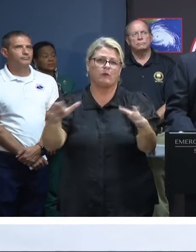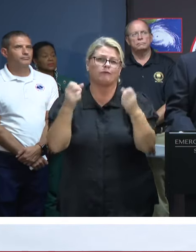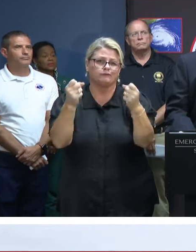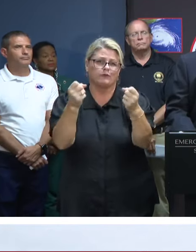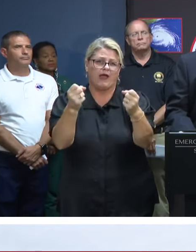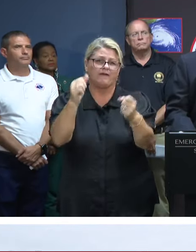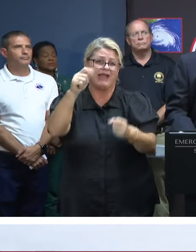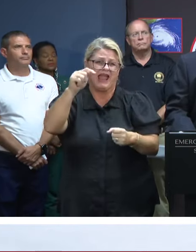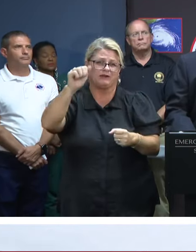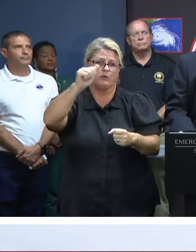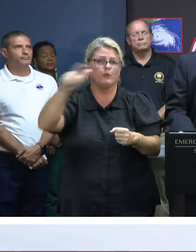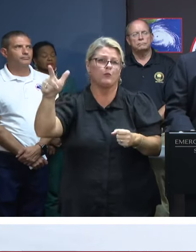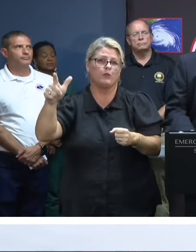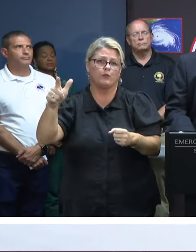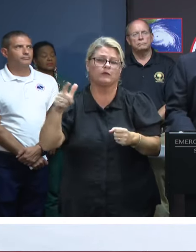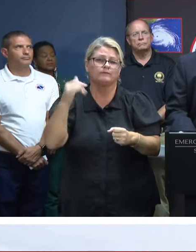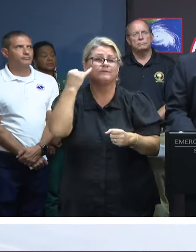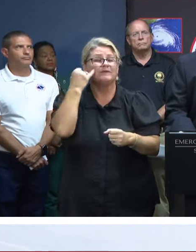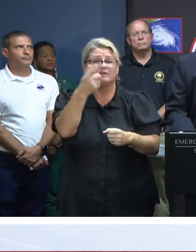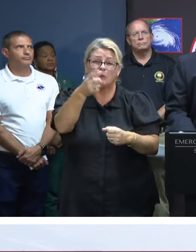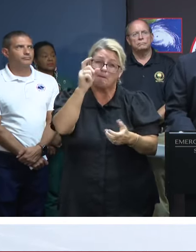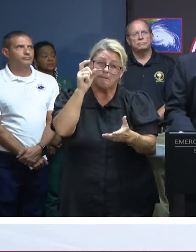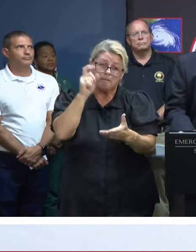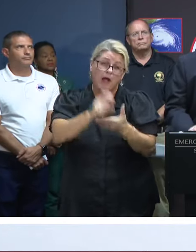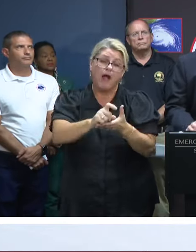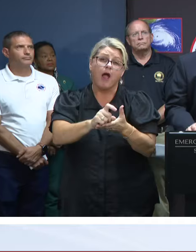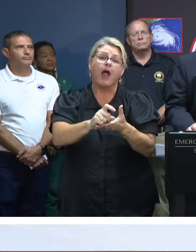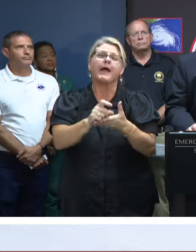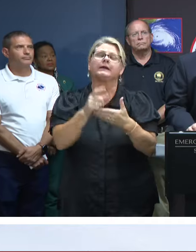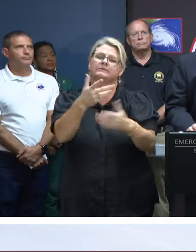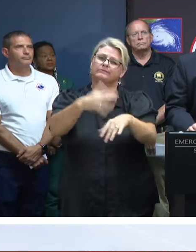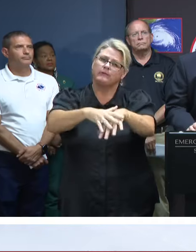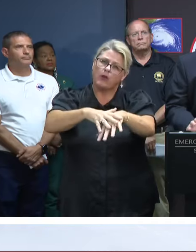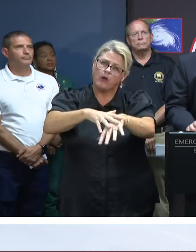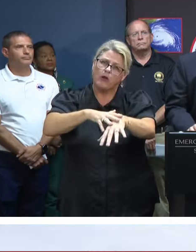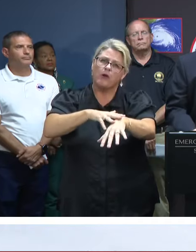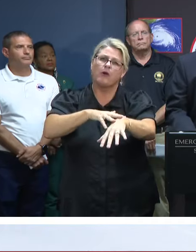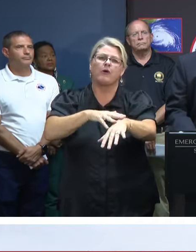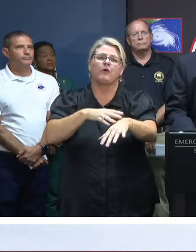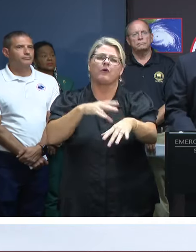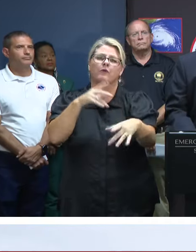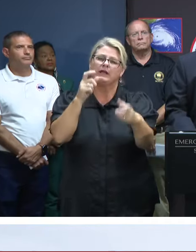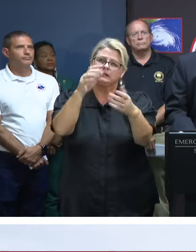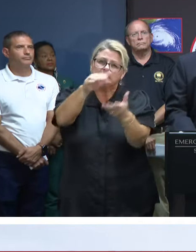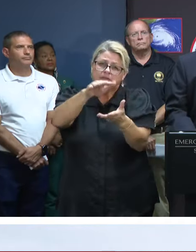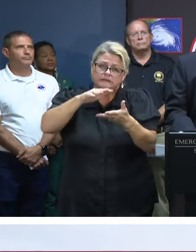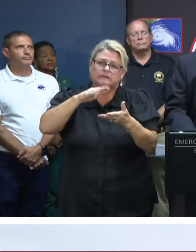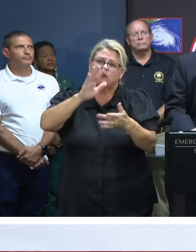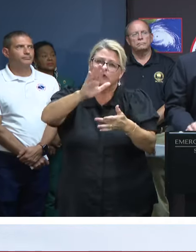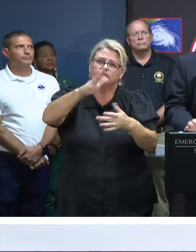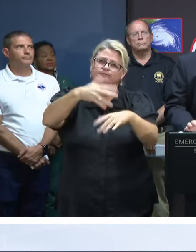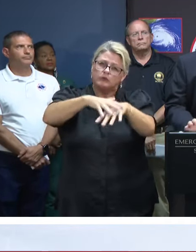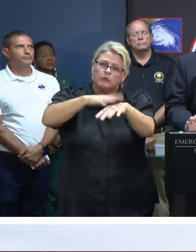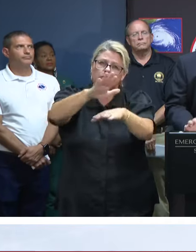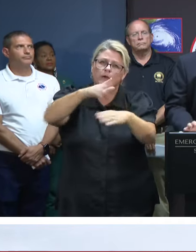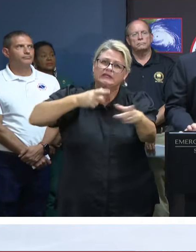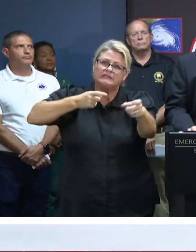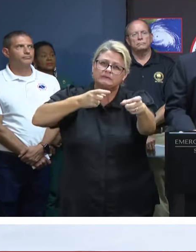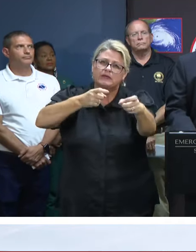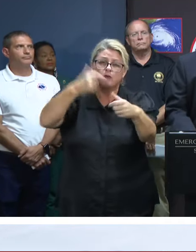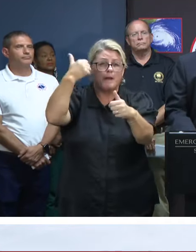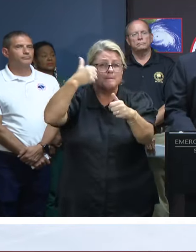altogether during this event. But if you have to be on the highways, slow down, adjust your speed for the conditions, be aware that